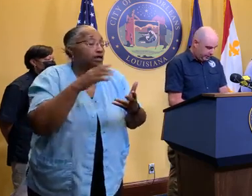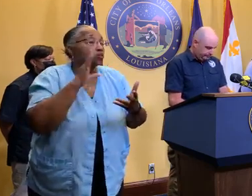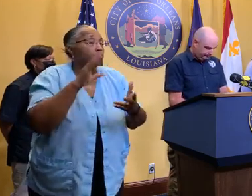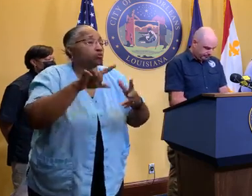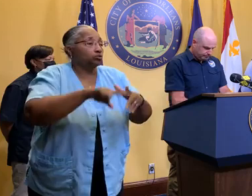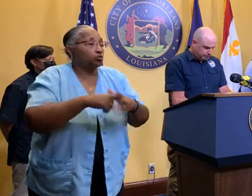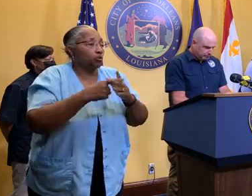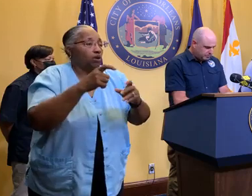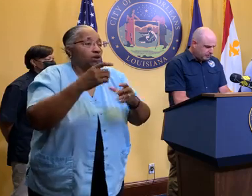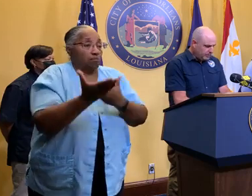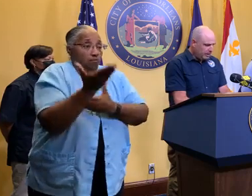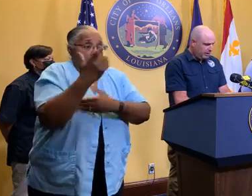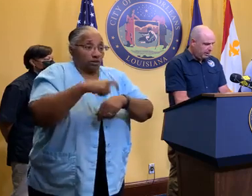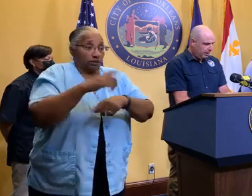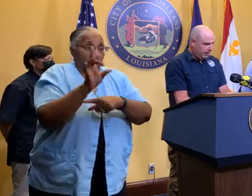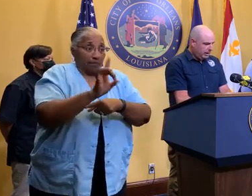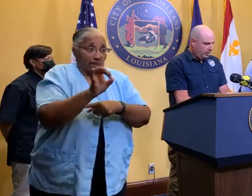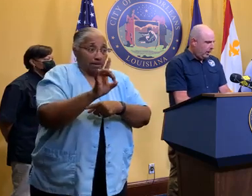collection.